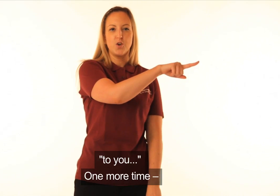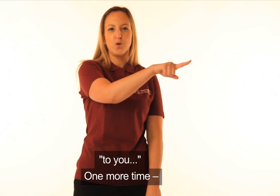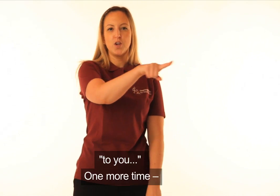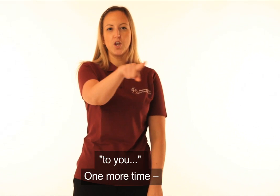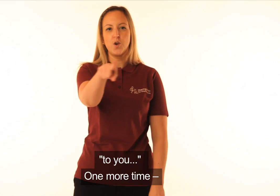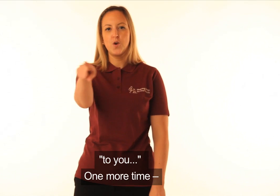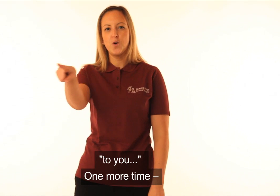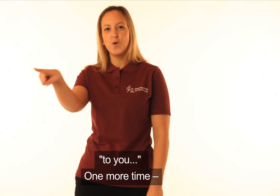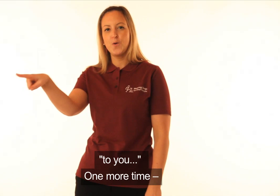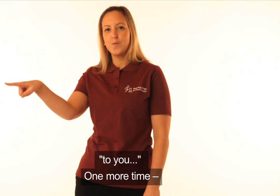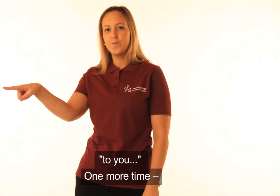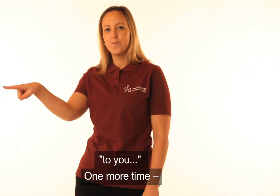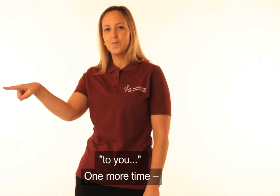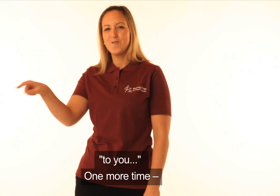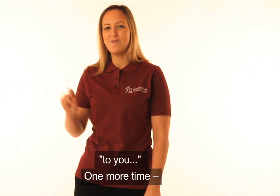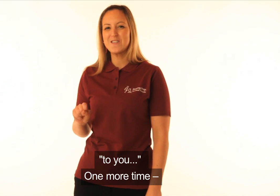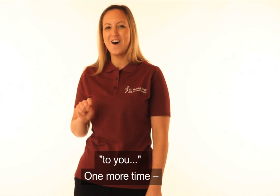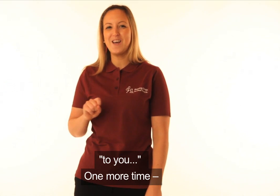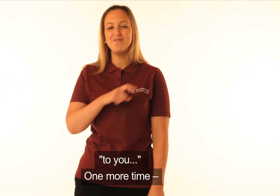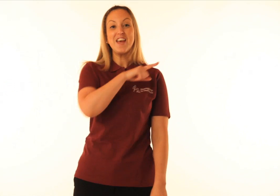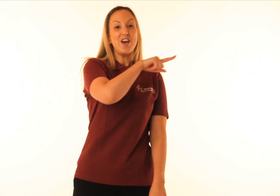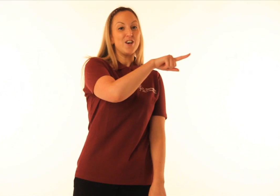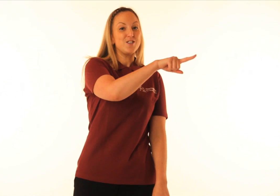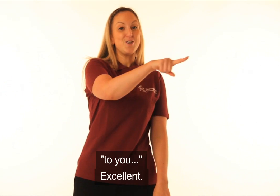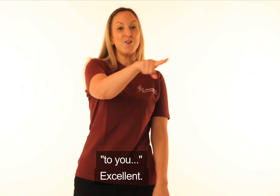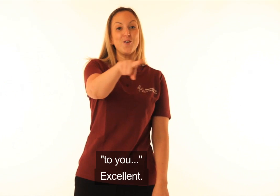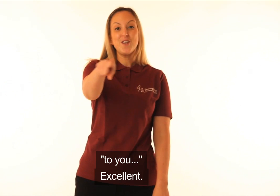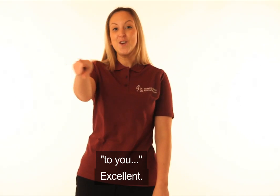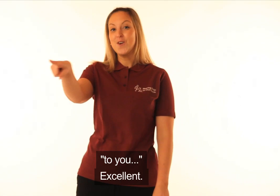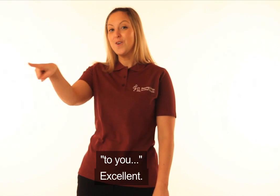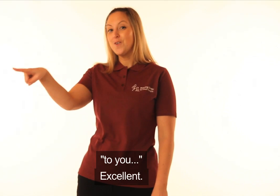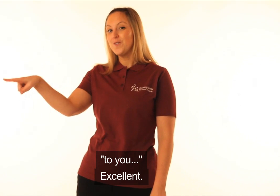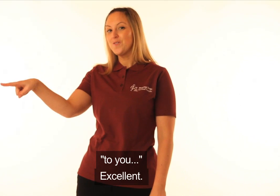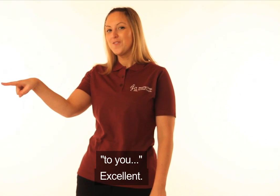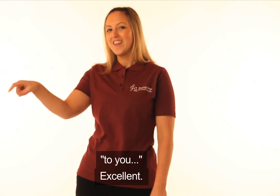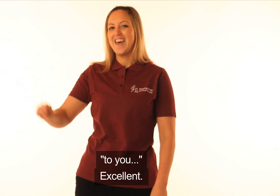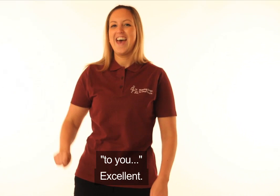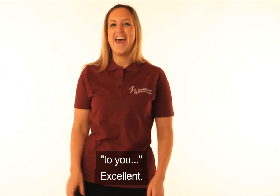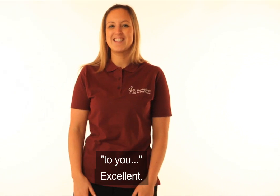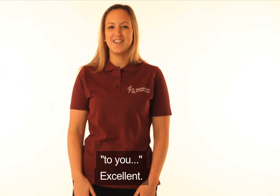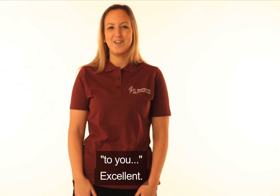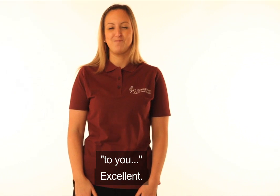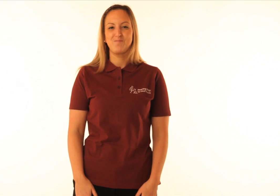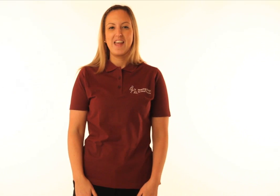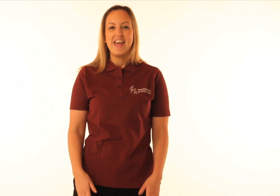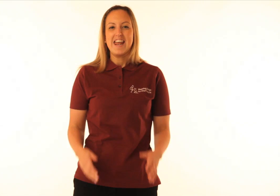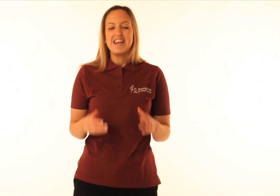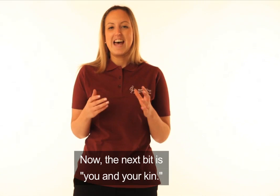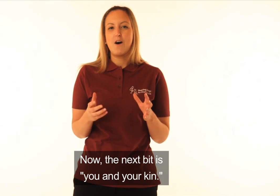To you. One more time. To you. Excellent. Now